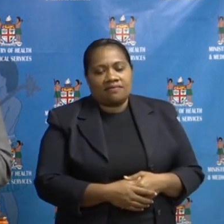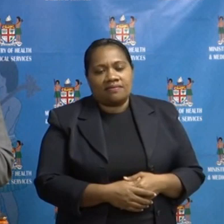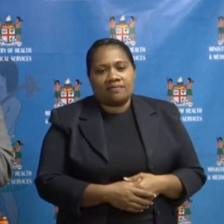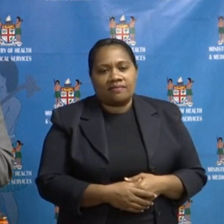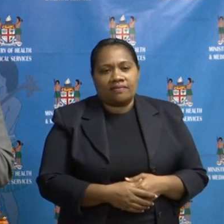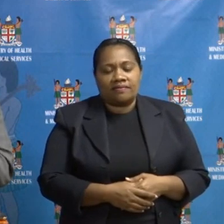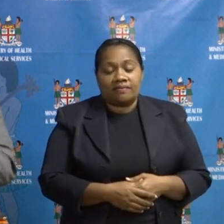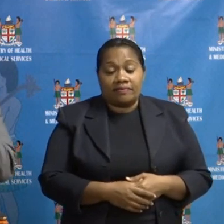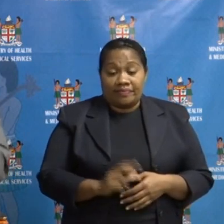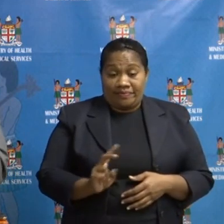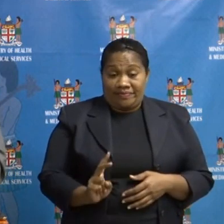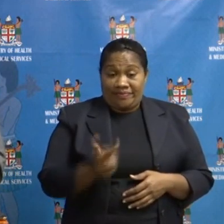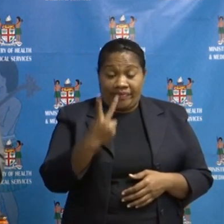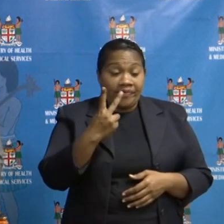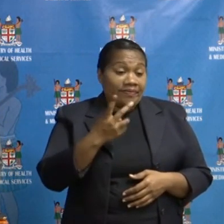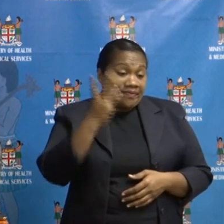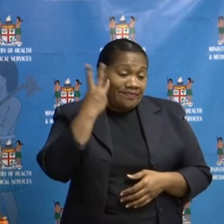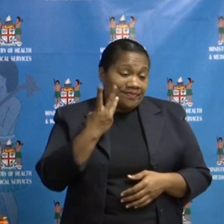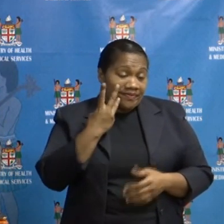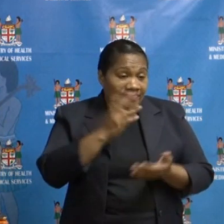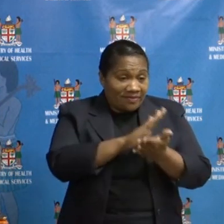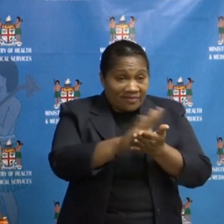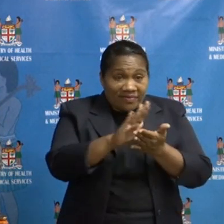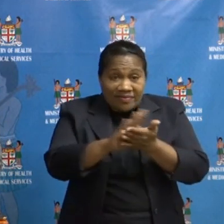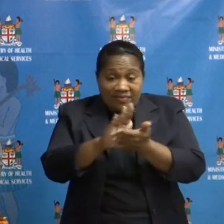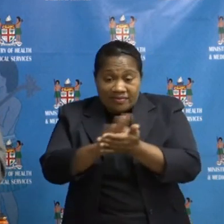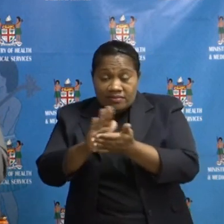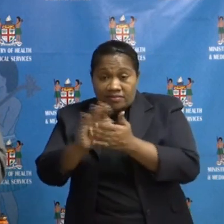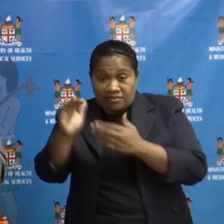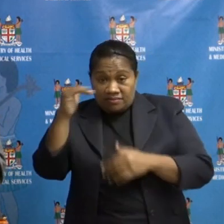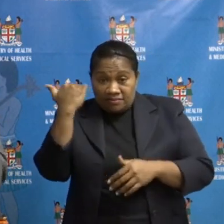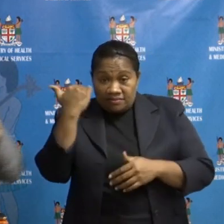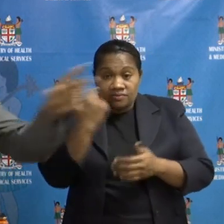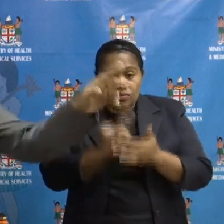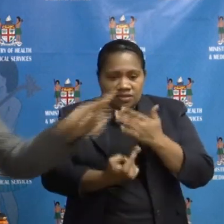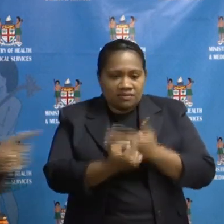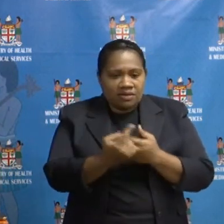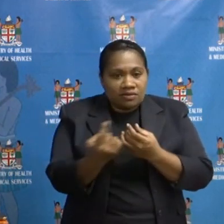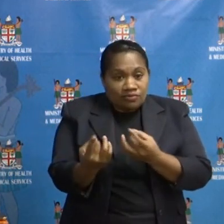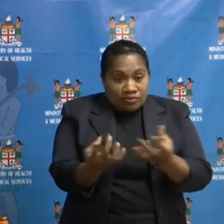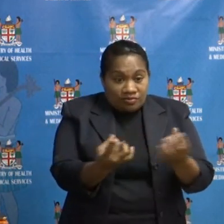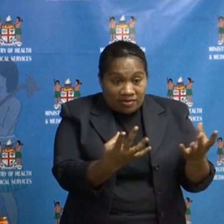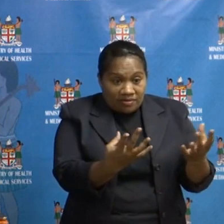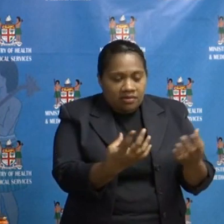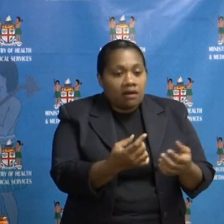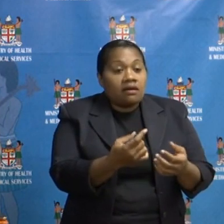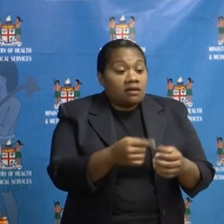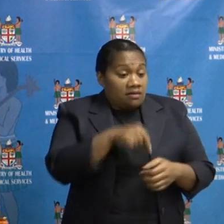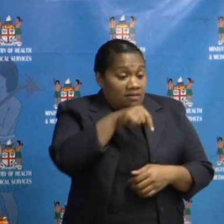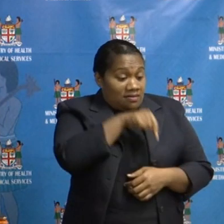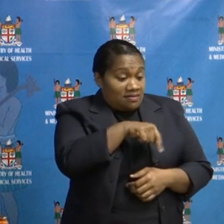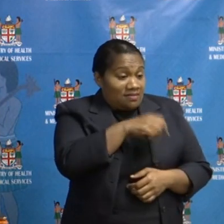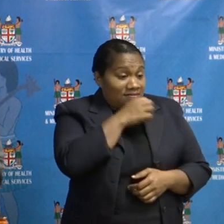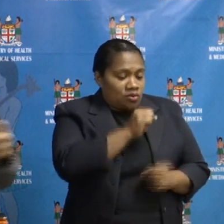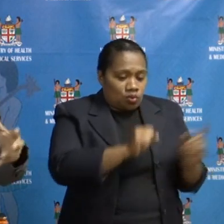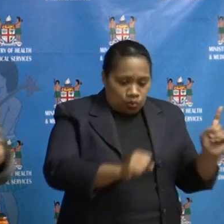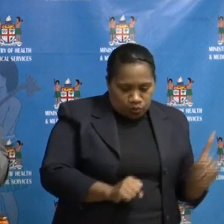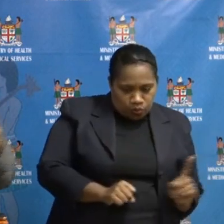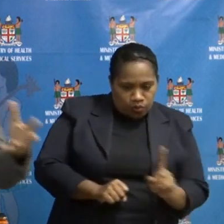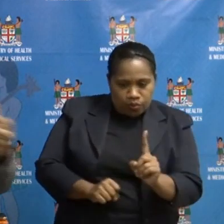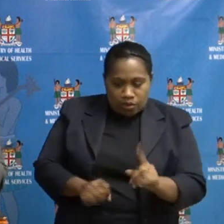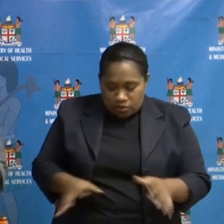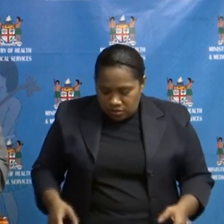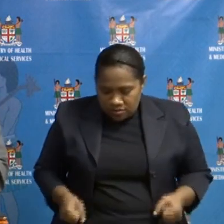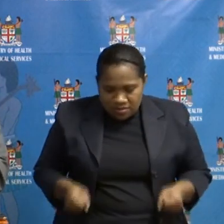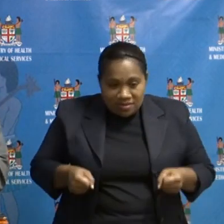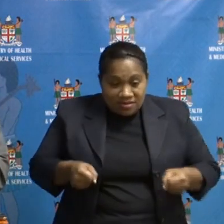next touchpoint was when the lady who was cleaning the room and getting the room ready and he walked in to come and put